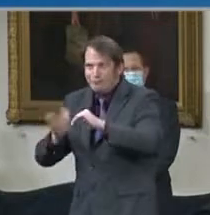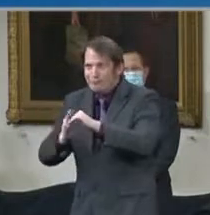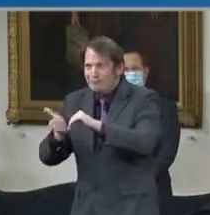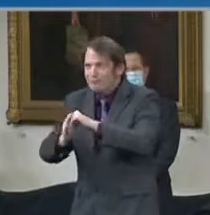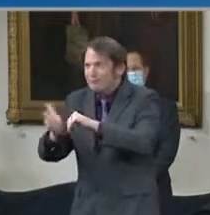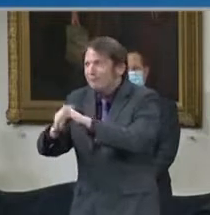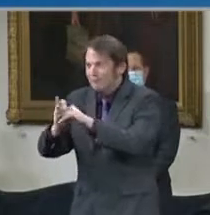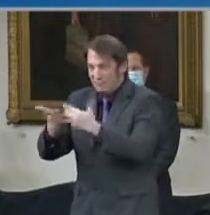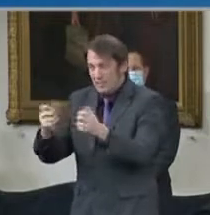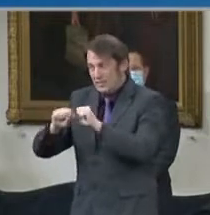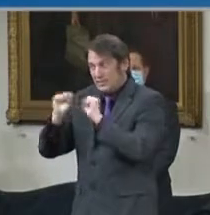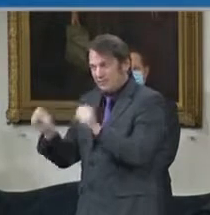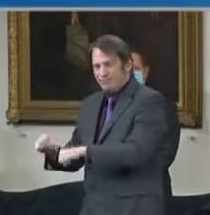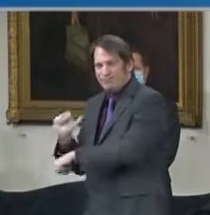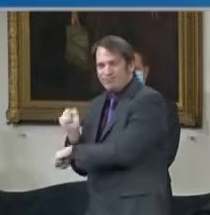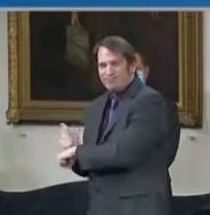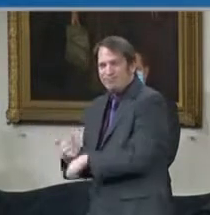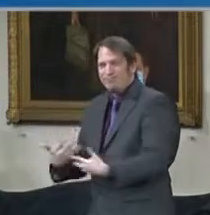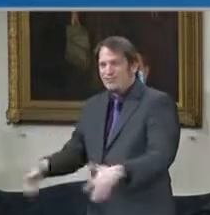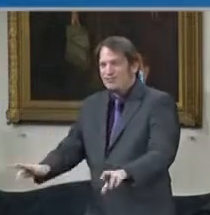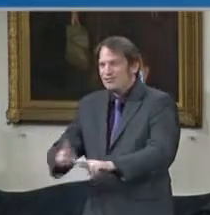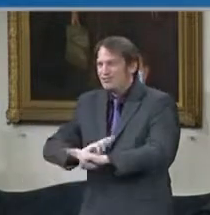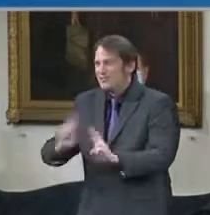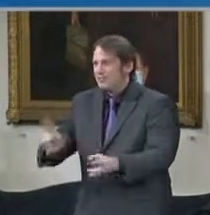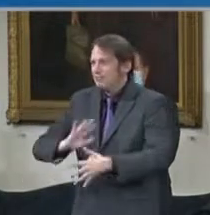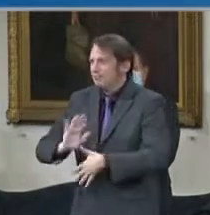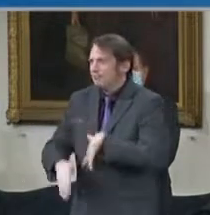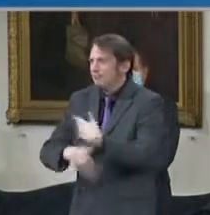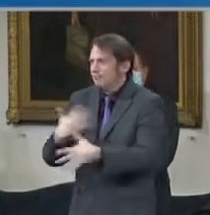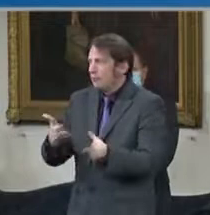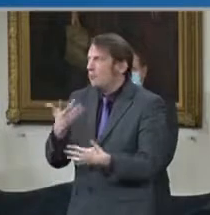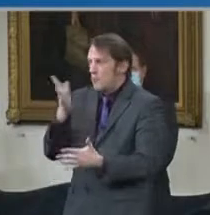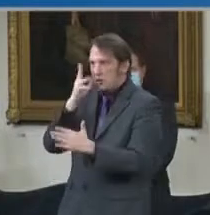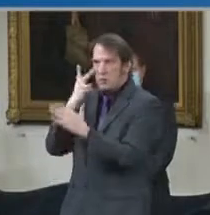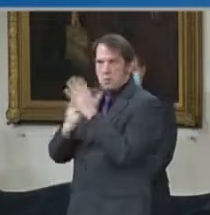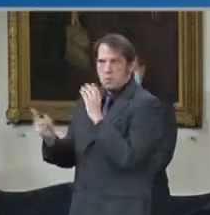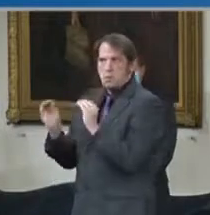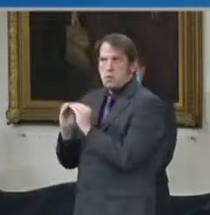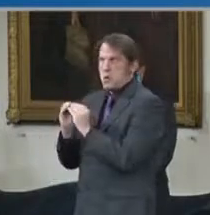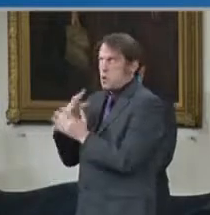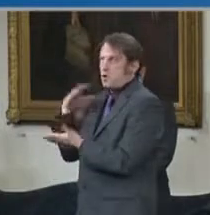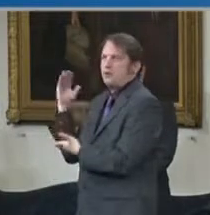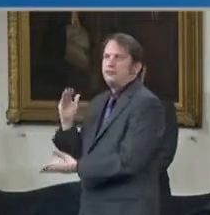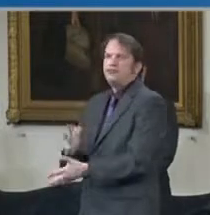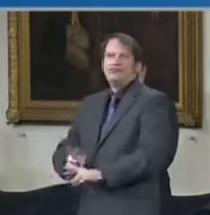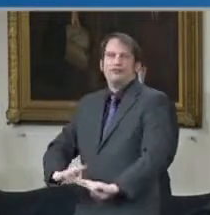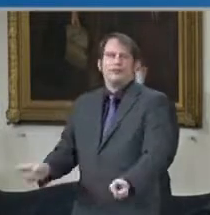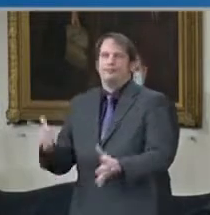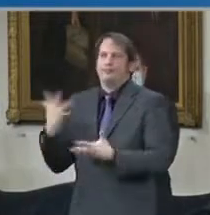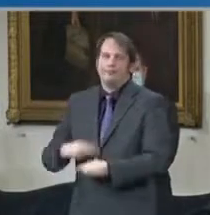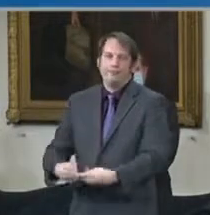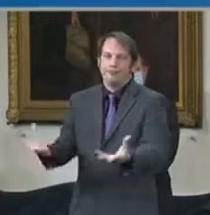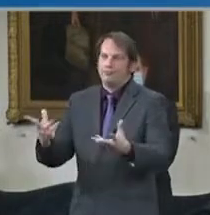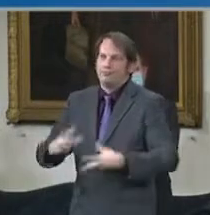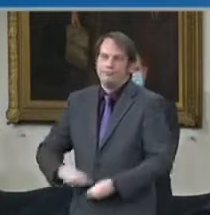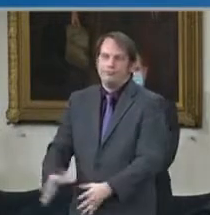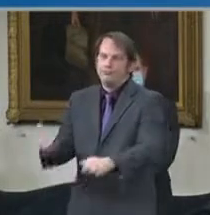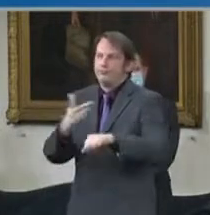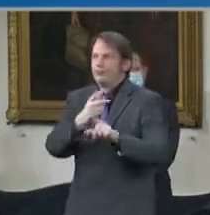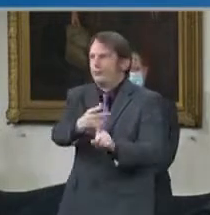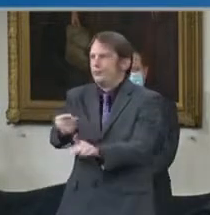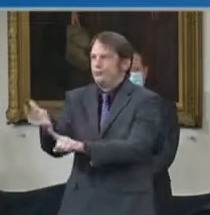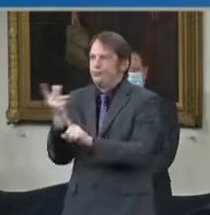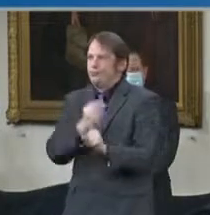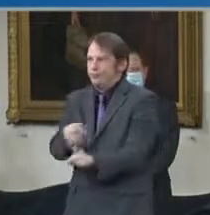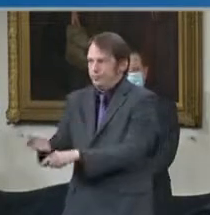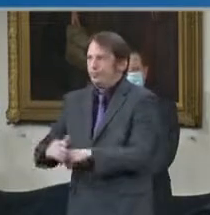anticipated increase in vaccine supply from the federal government, today, I am pleased to announce that the state of Maryland will